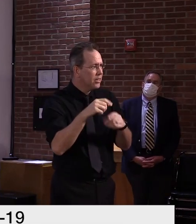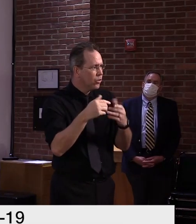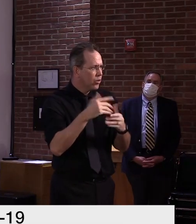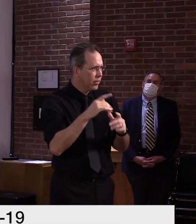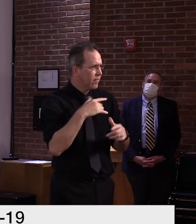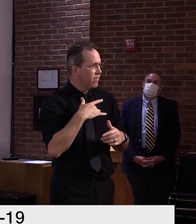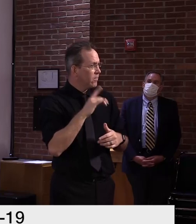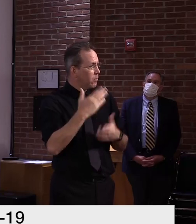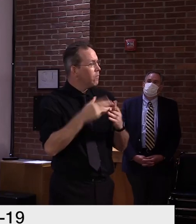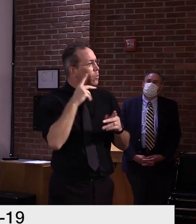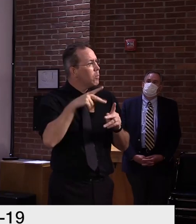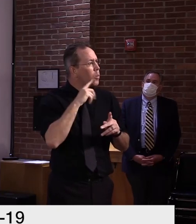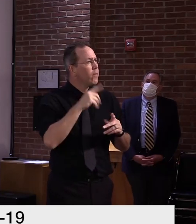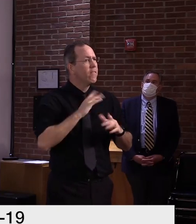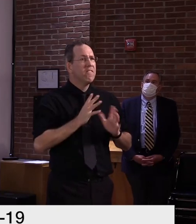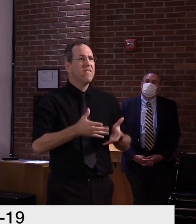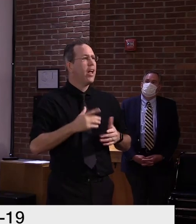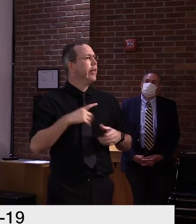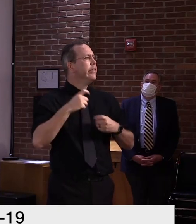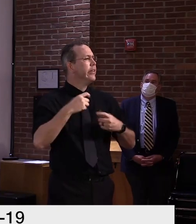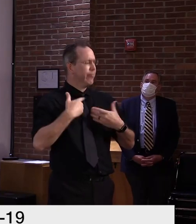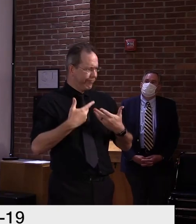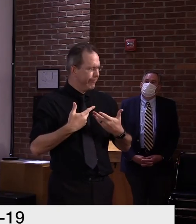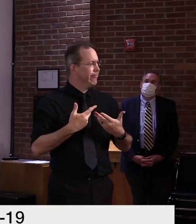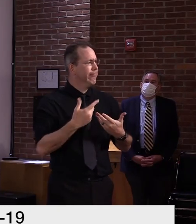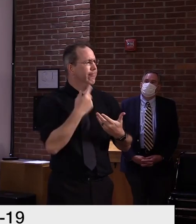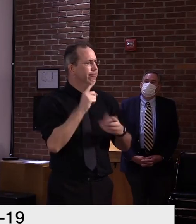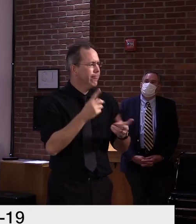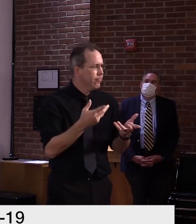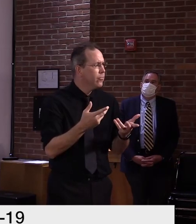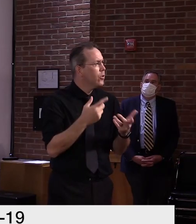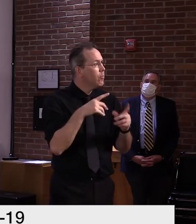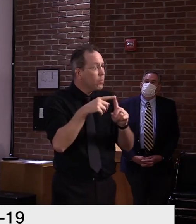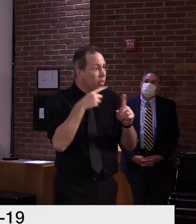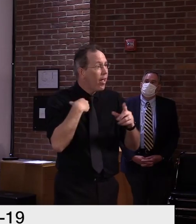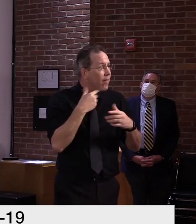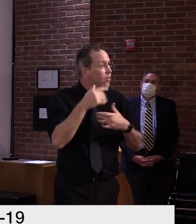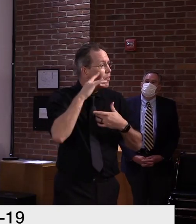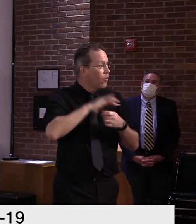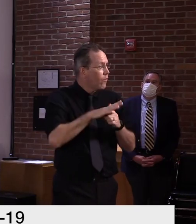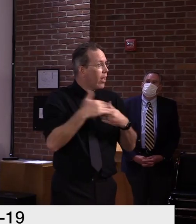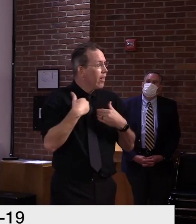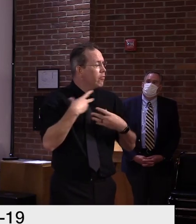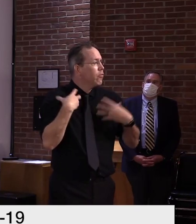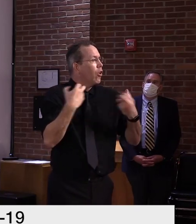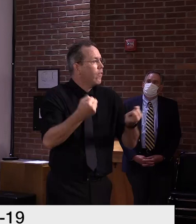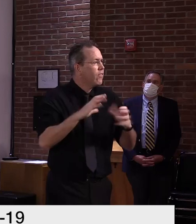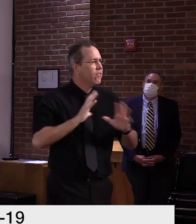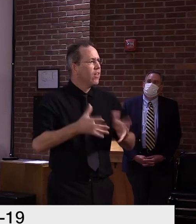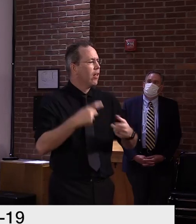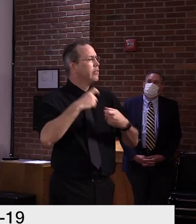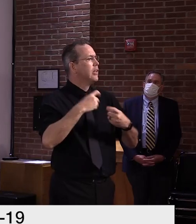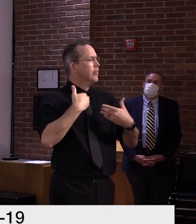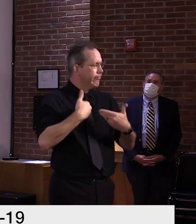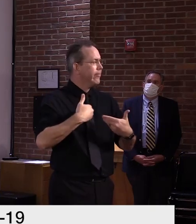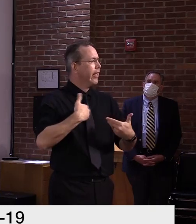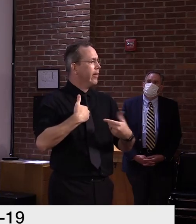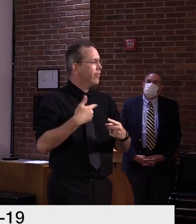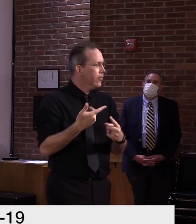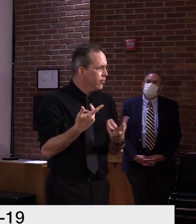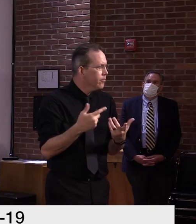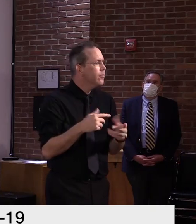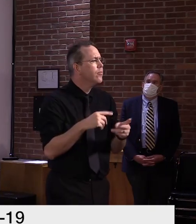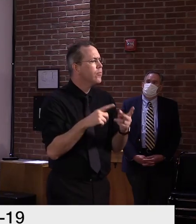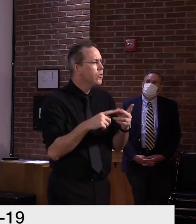asymptomatic population in a low prevalence setting. And Vermont continues to be, a low prevalence